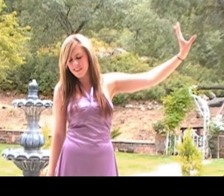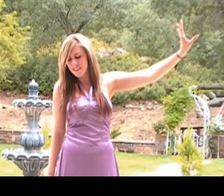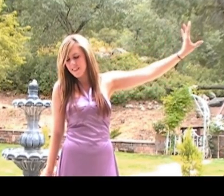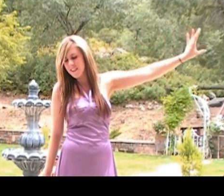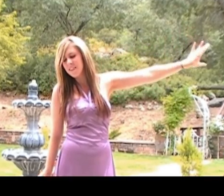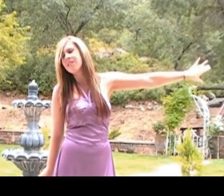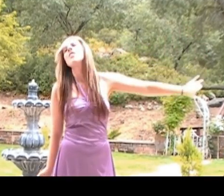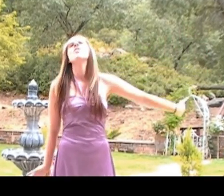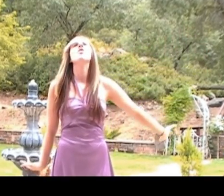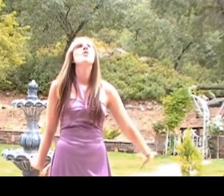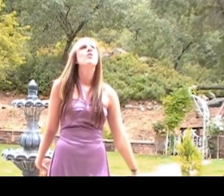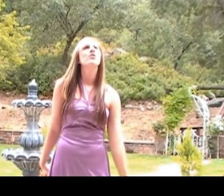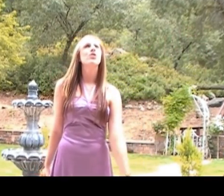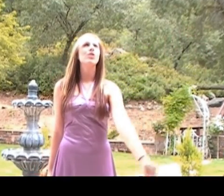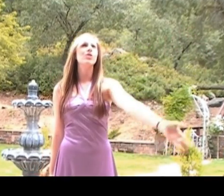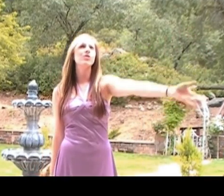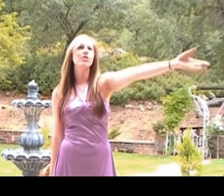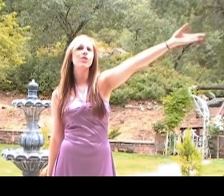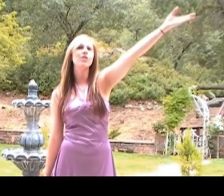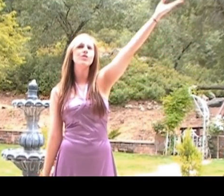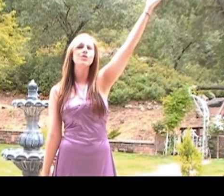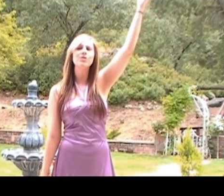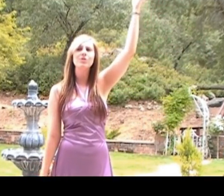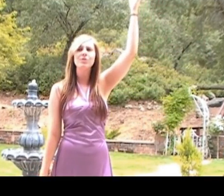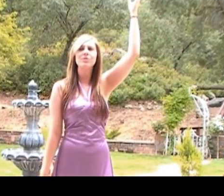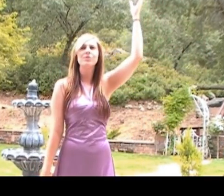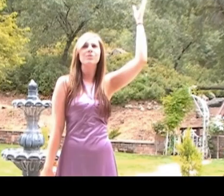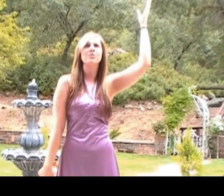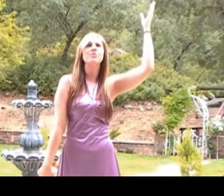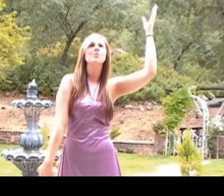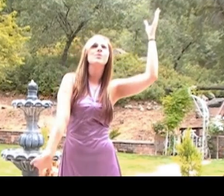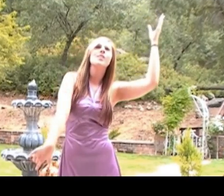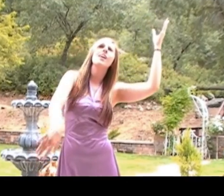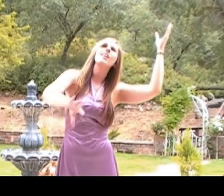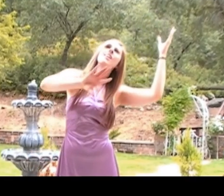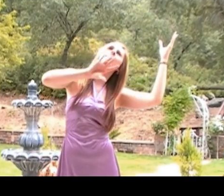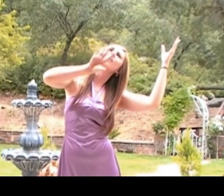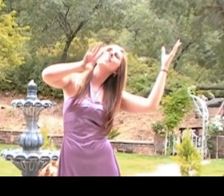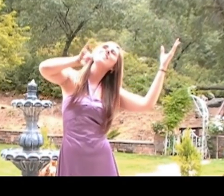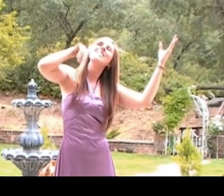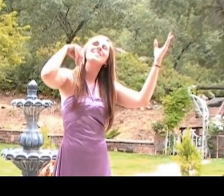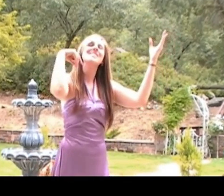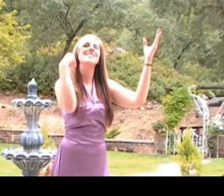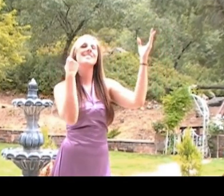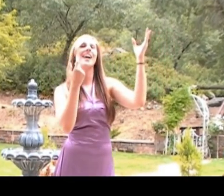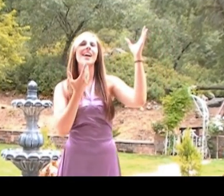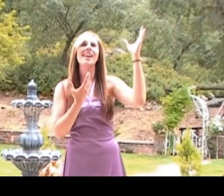you and I